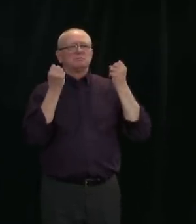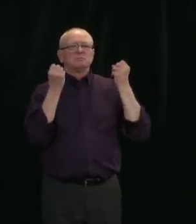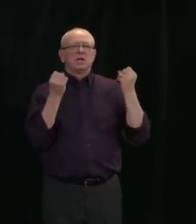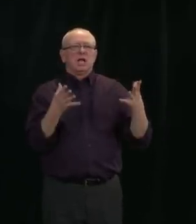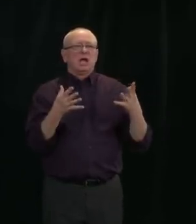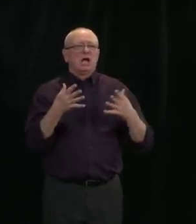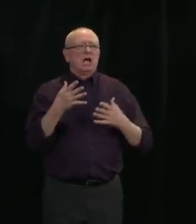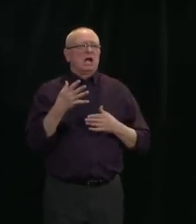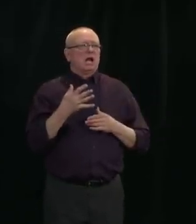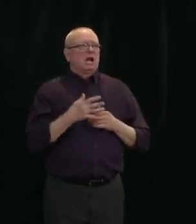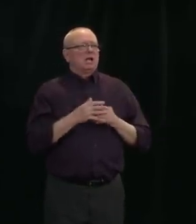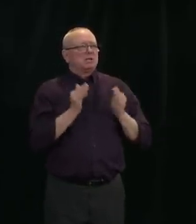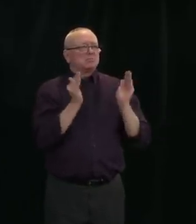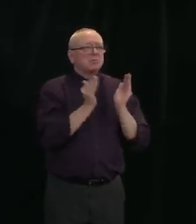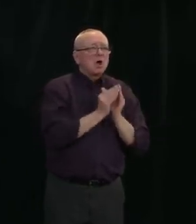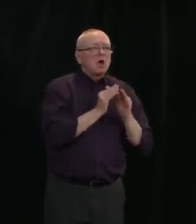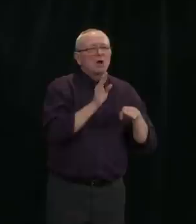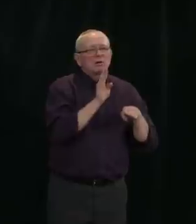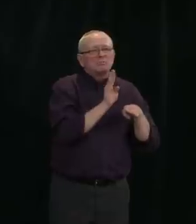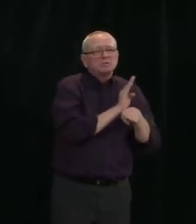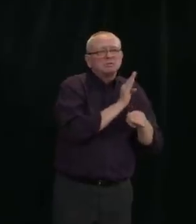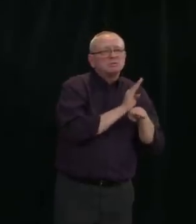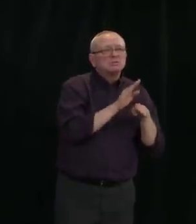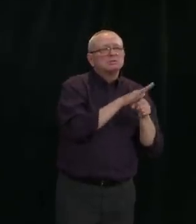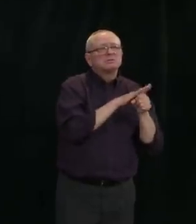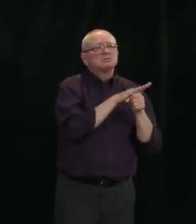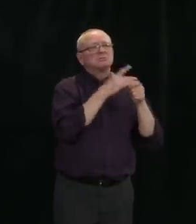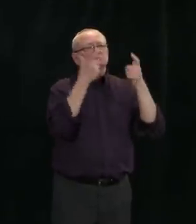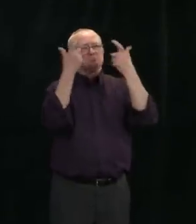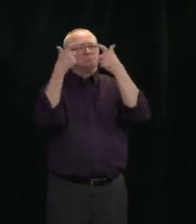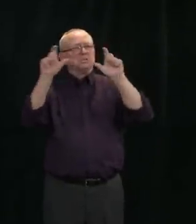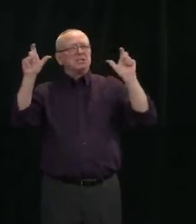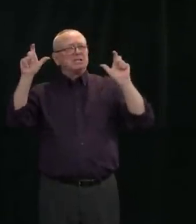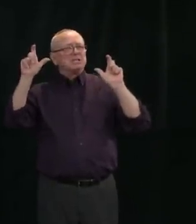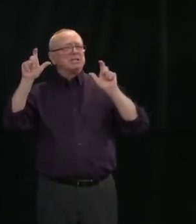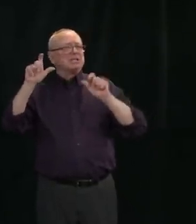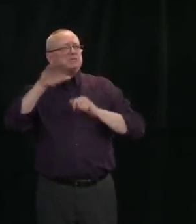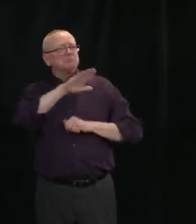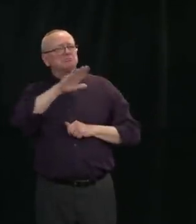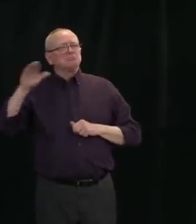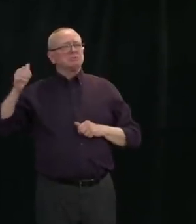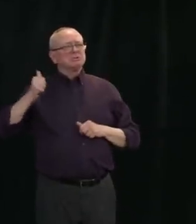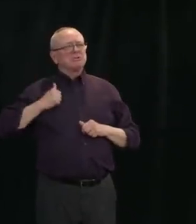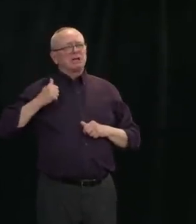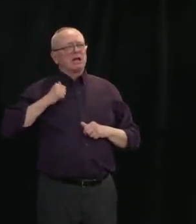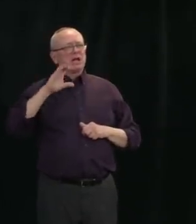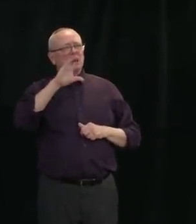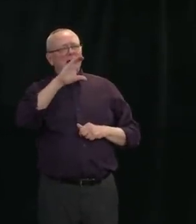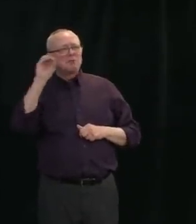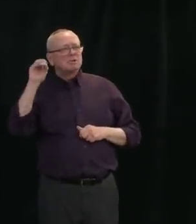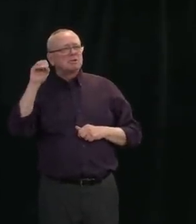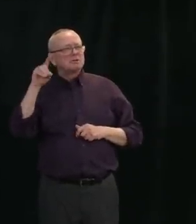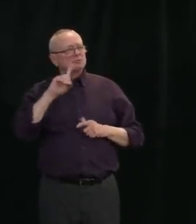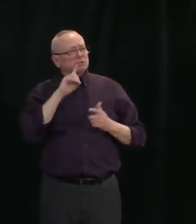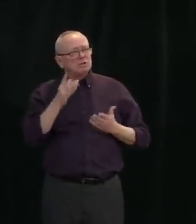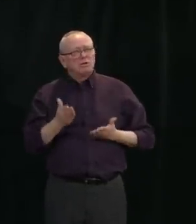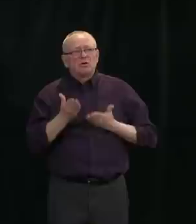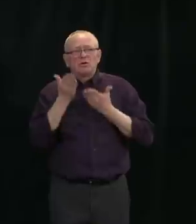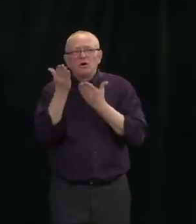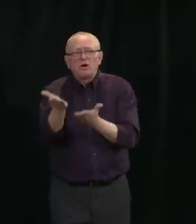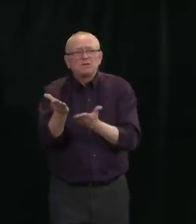small local businesses of whom some are transitioning to author the product or services